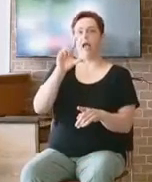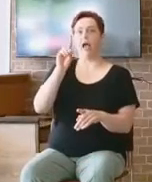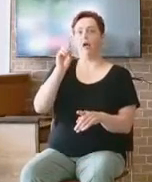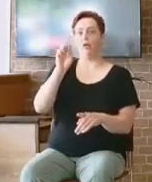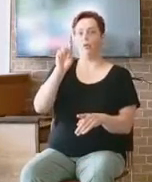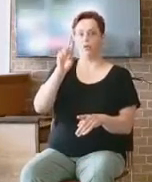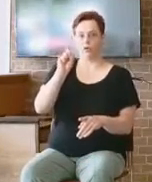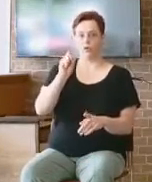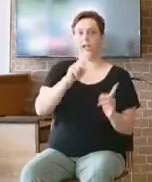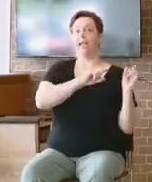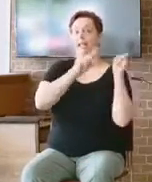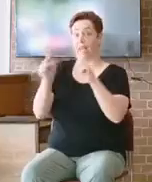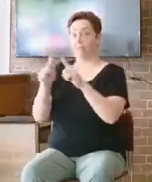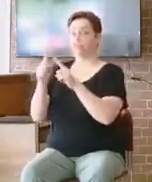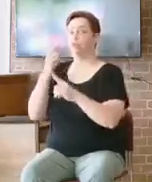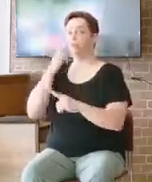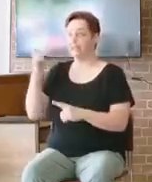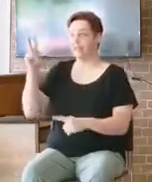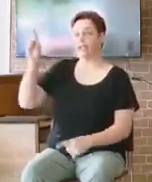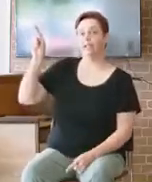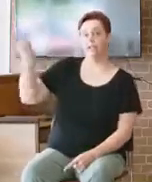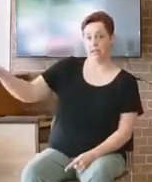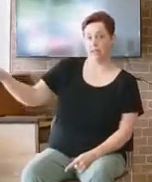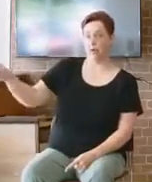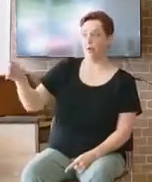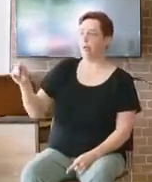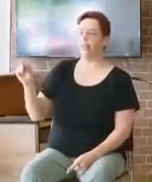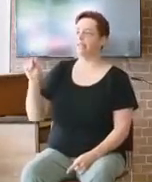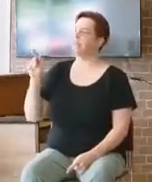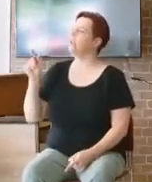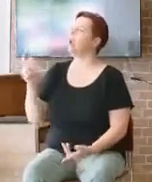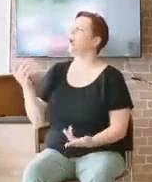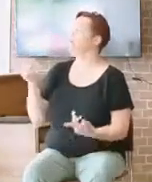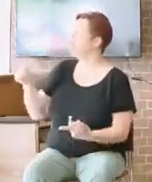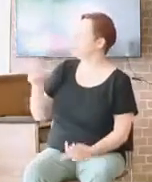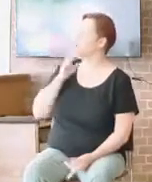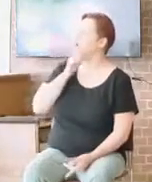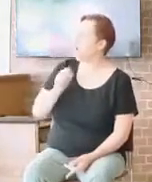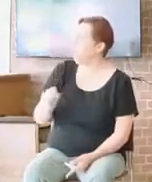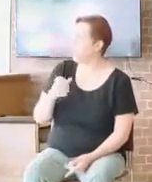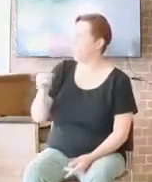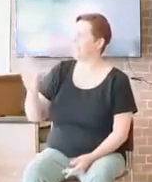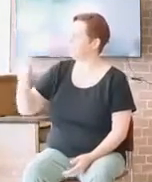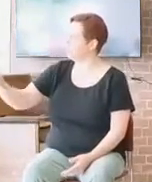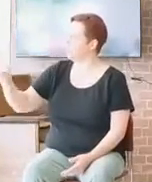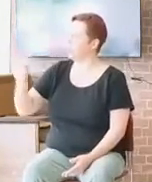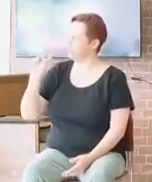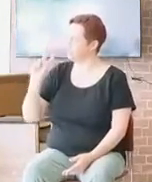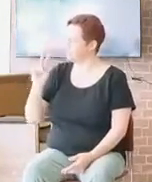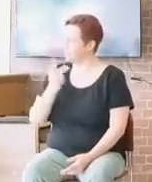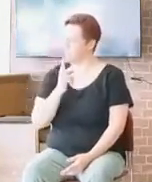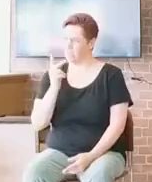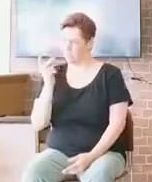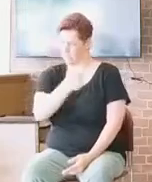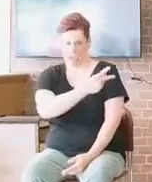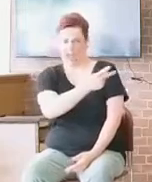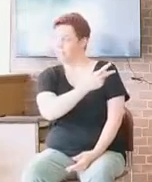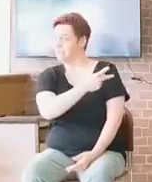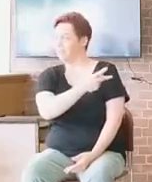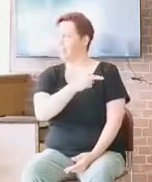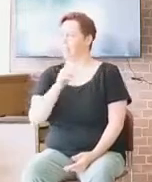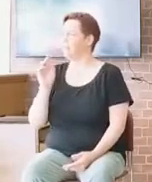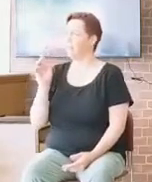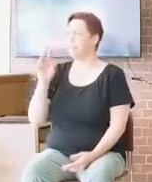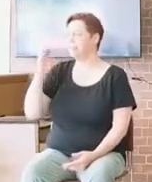art old. Thy sons walk not in thy ways. Now make us a king to judge us like